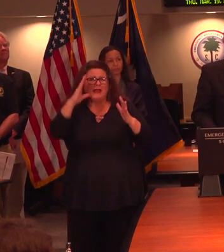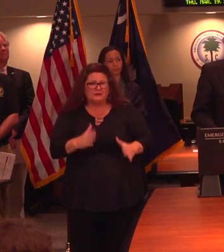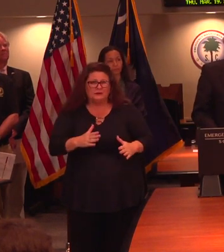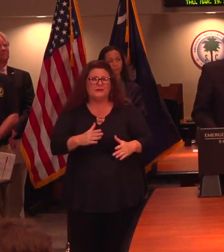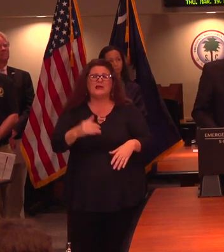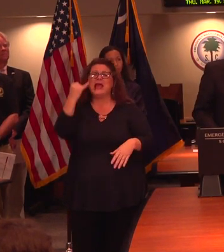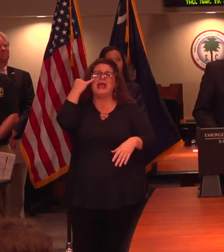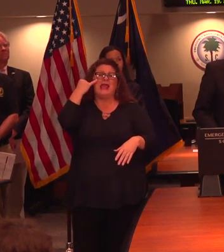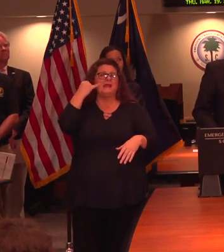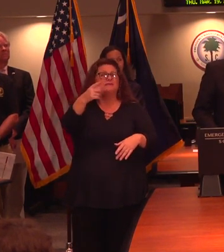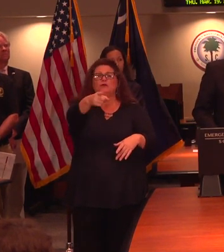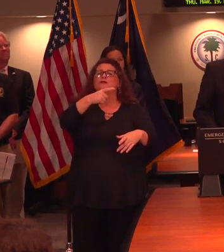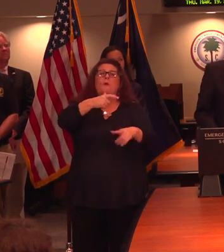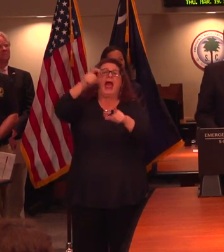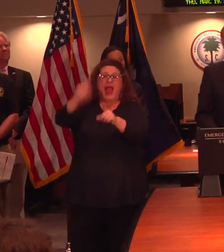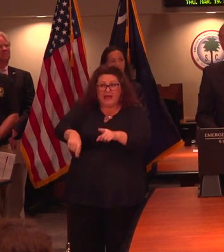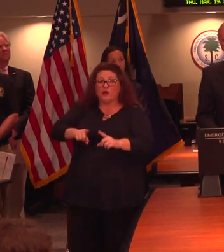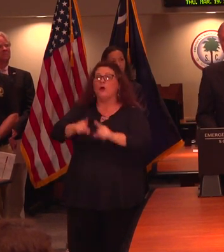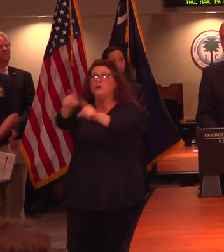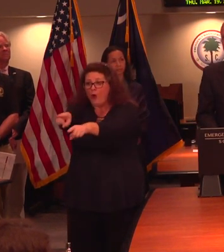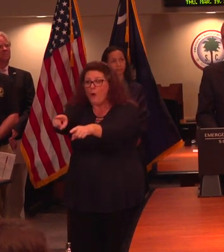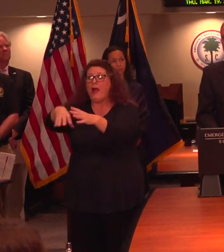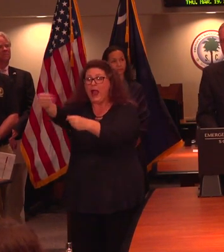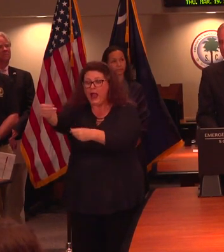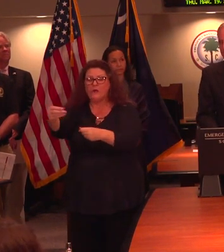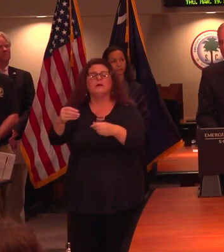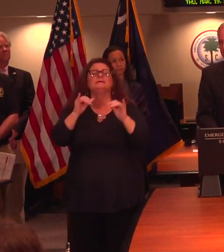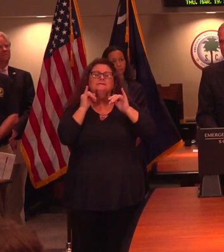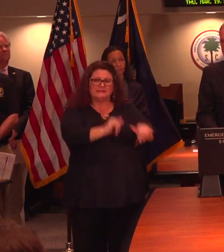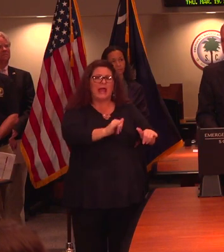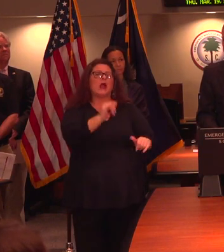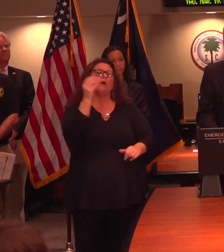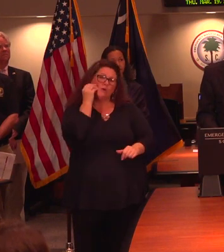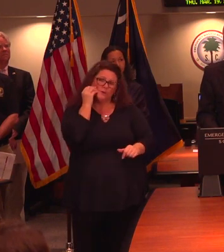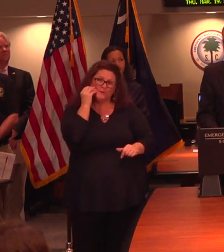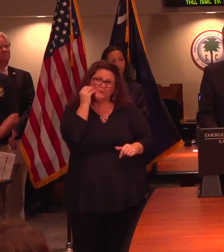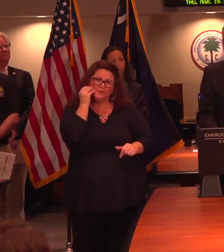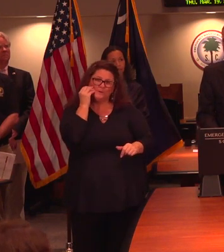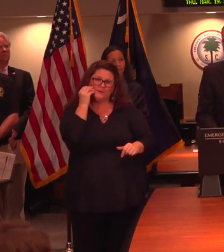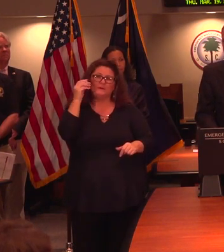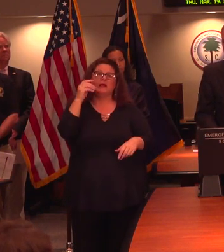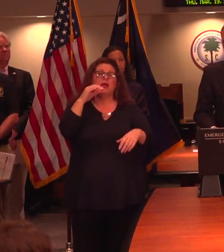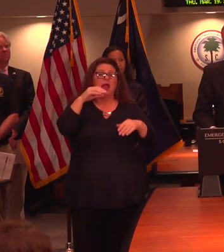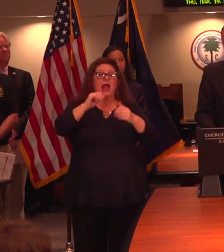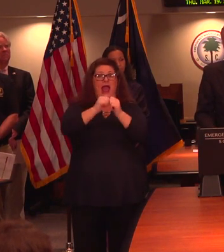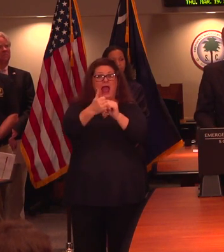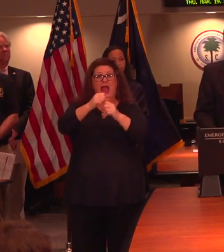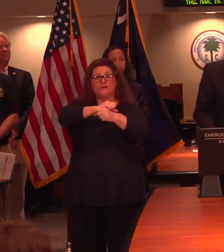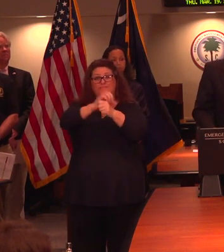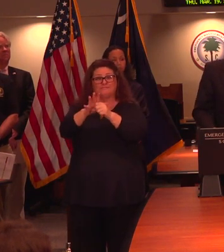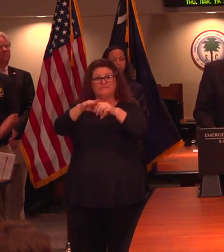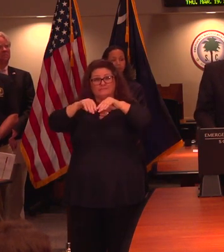space, then stay home. We know this virus is spread by contact. It is spread by contact, touching